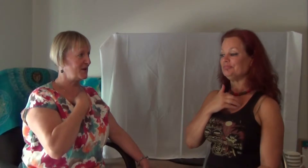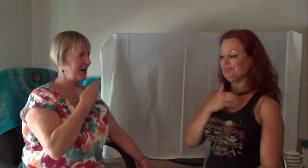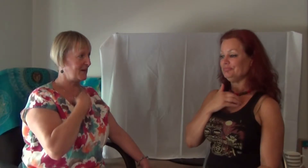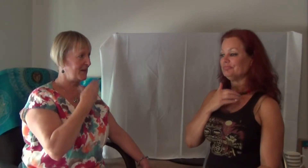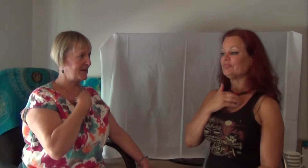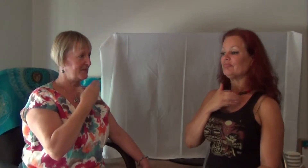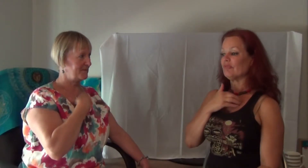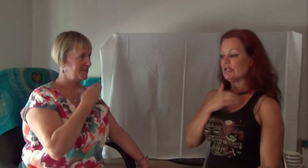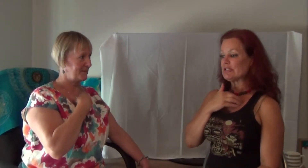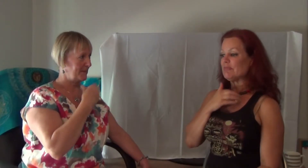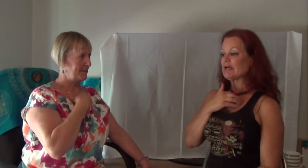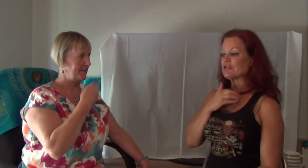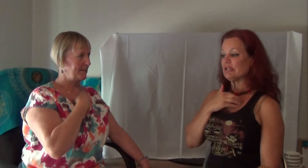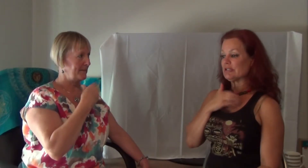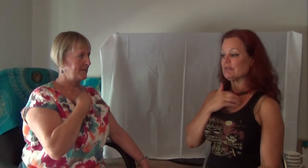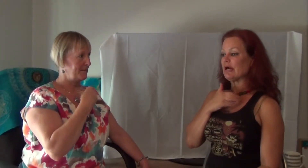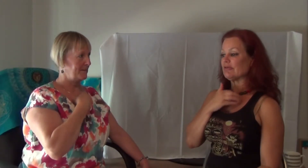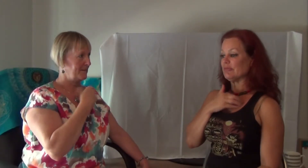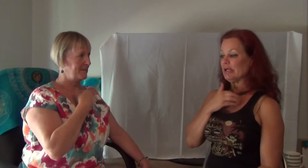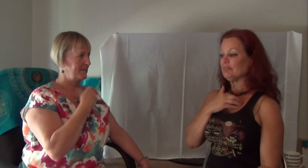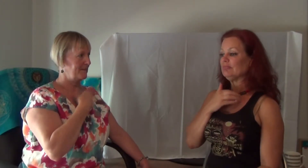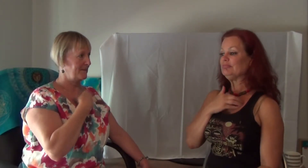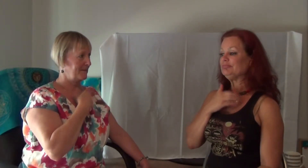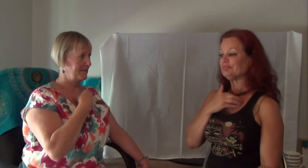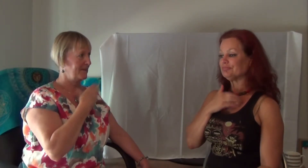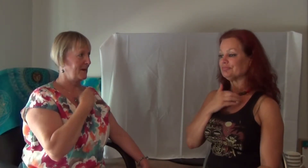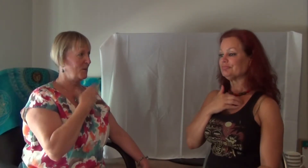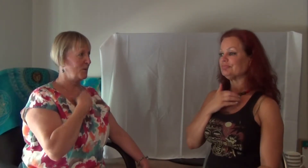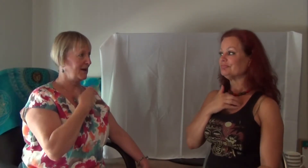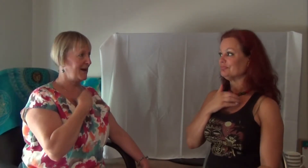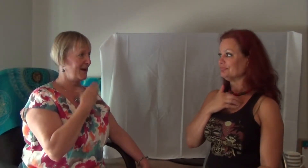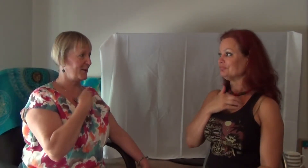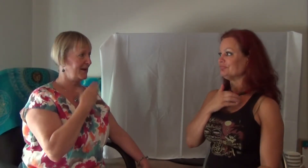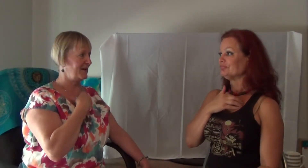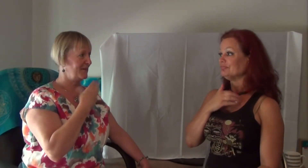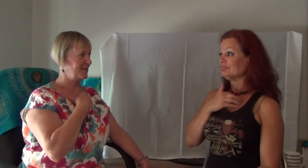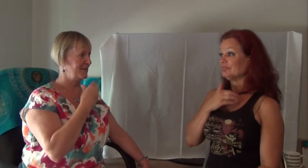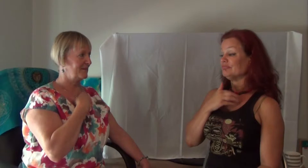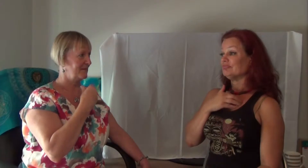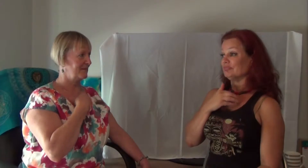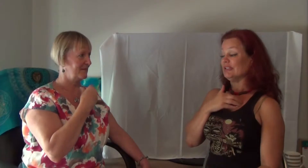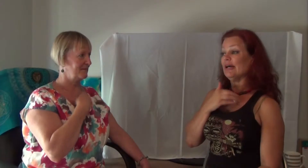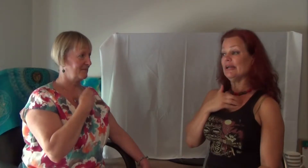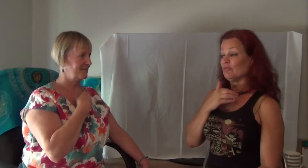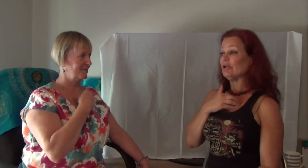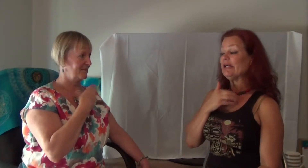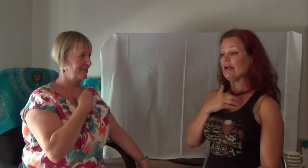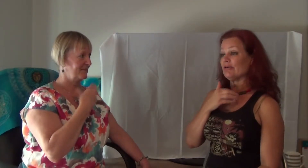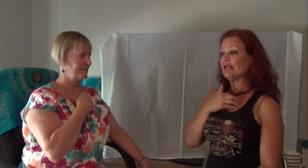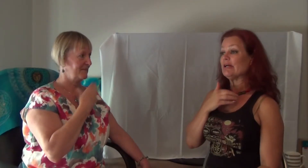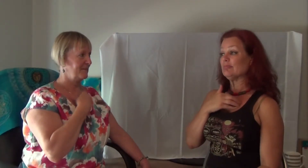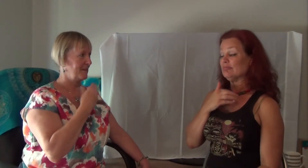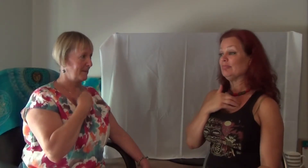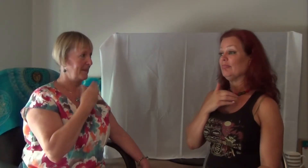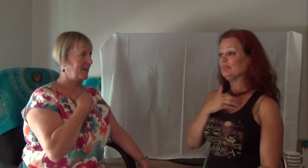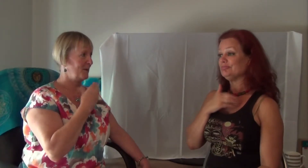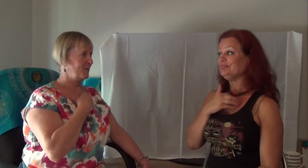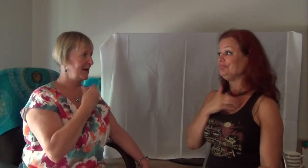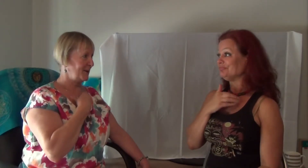the back of me. And he smashed into the back of me. I'm really angry at him. I am really angry at him. It really